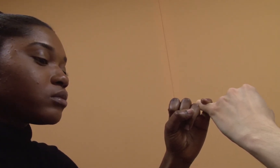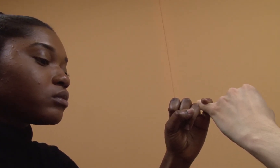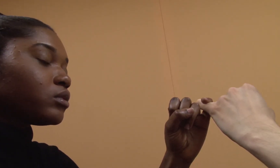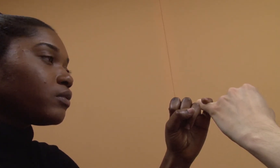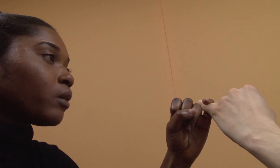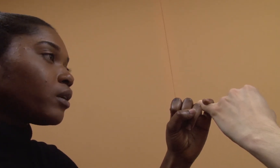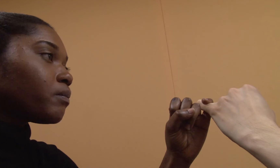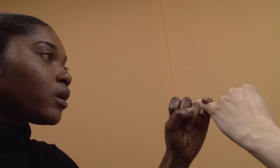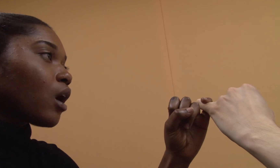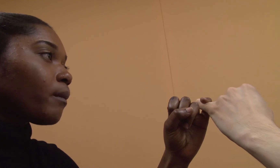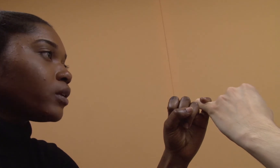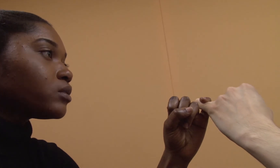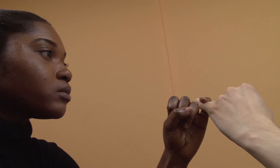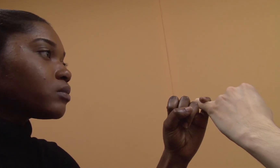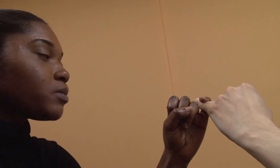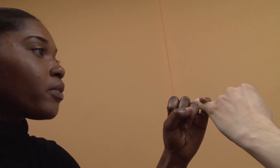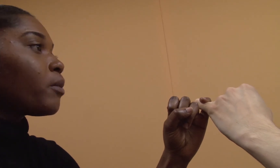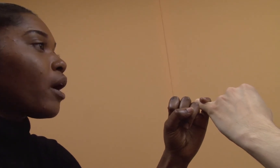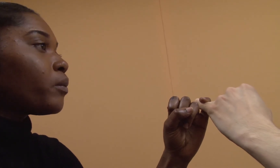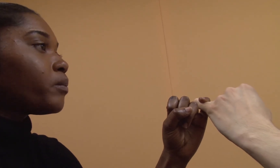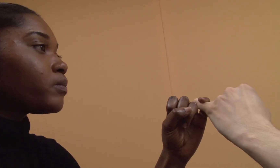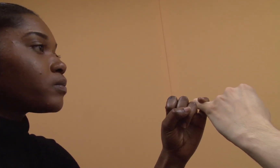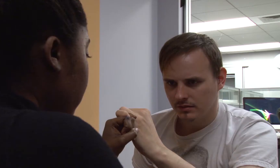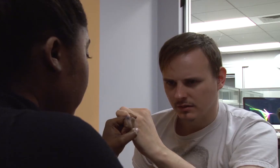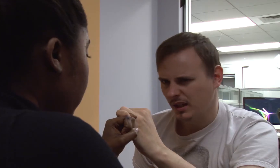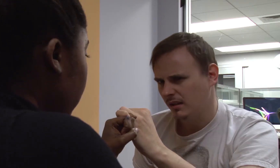She found it, made copies, spread them around. Are you dying?